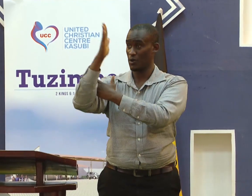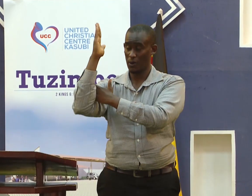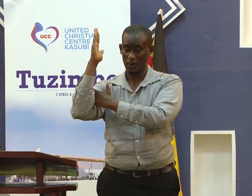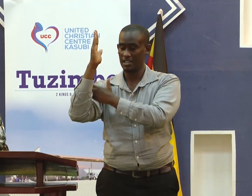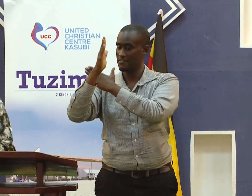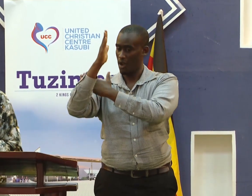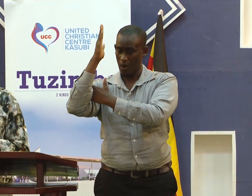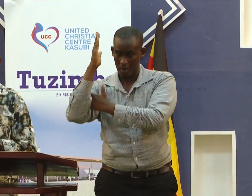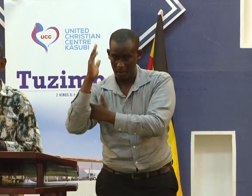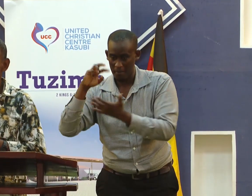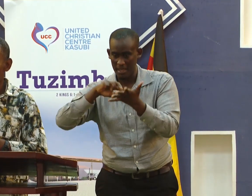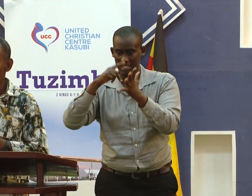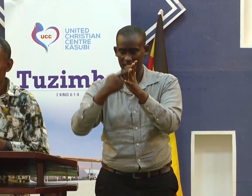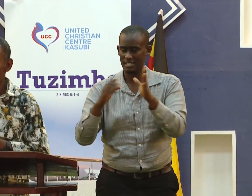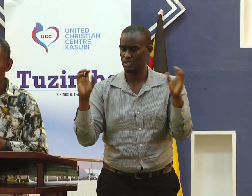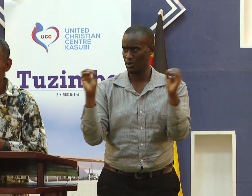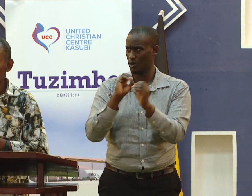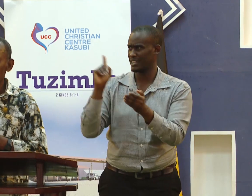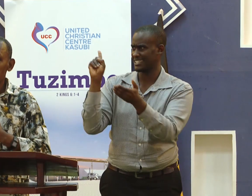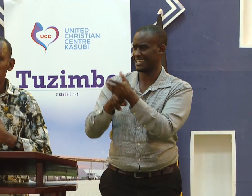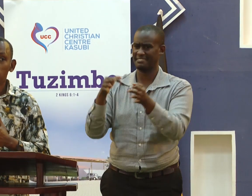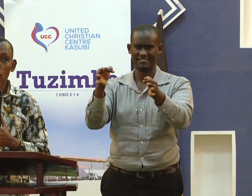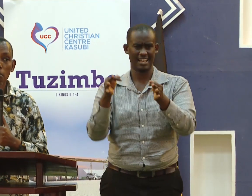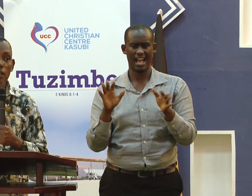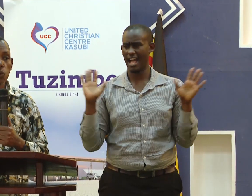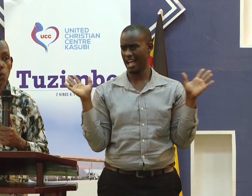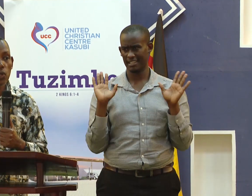The fear of the Lord is not financial gain.